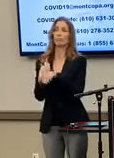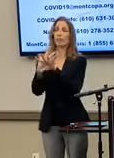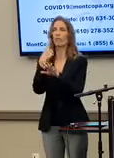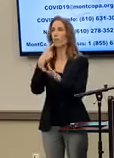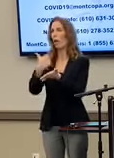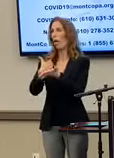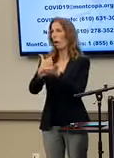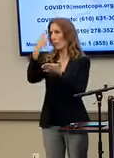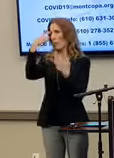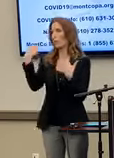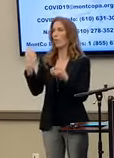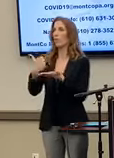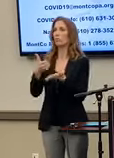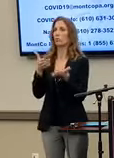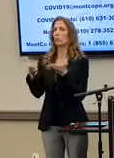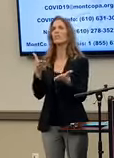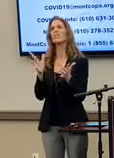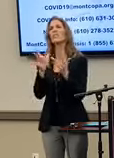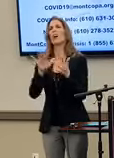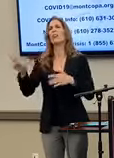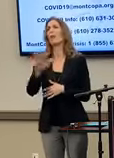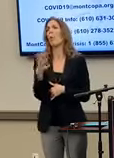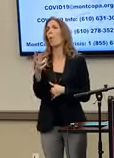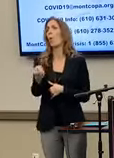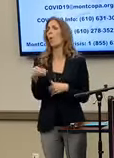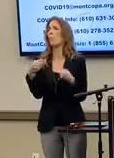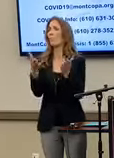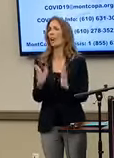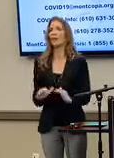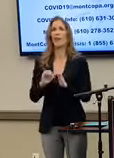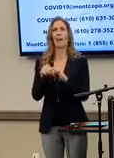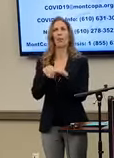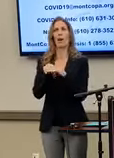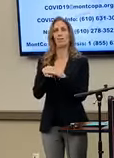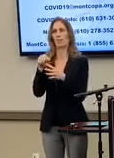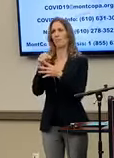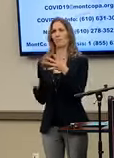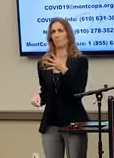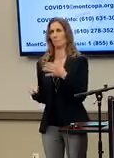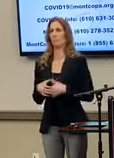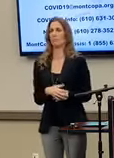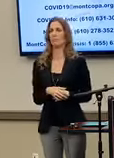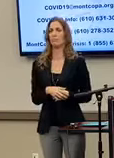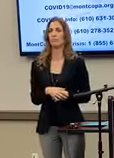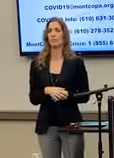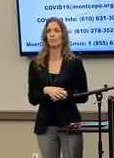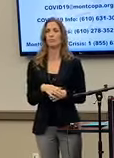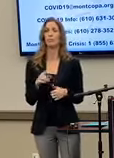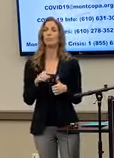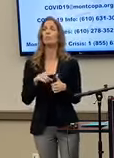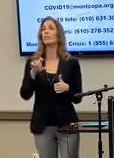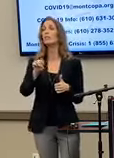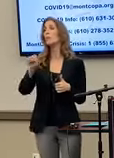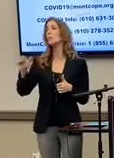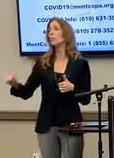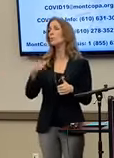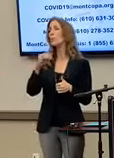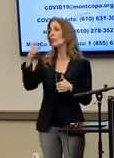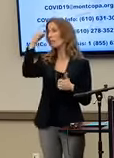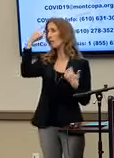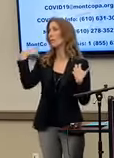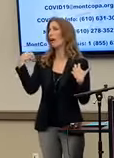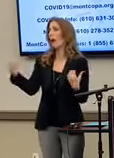Please make sure you contact your provider to find out how to access these services. The Substance Abuse and Mental Health